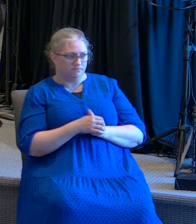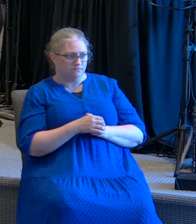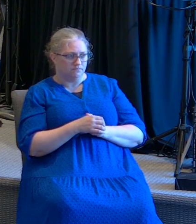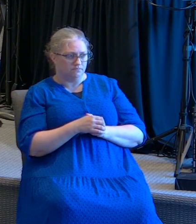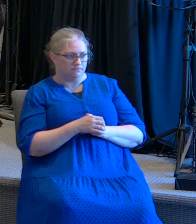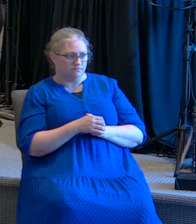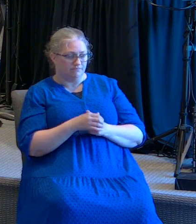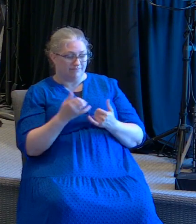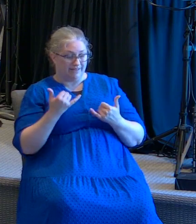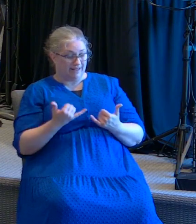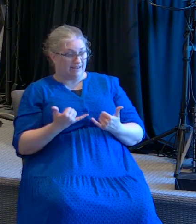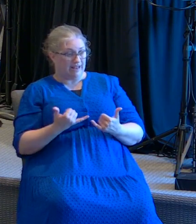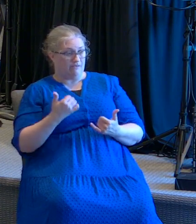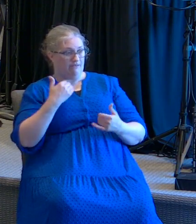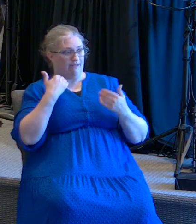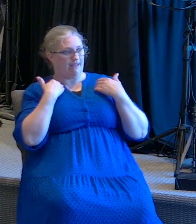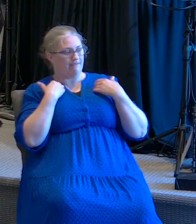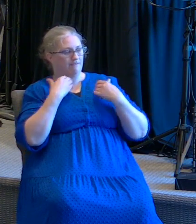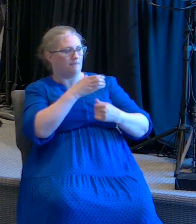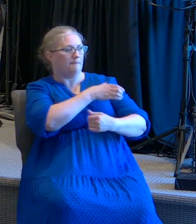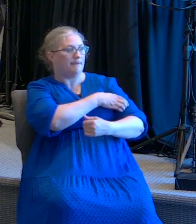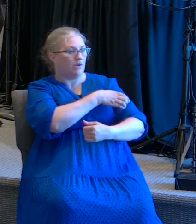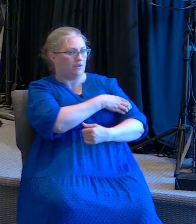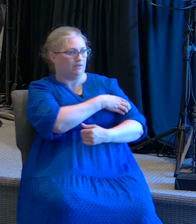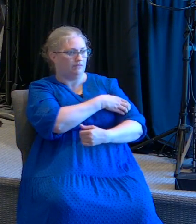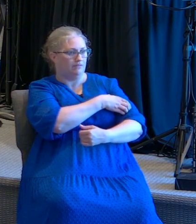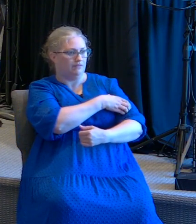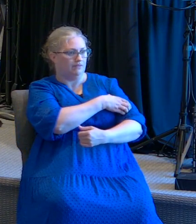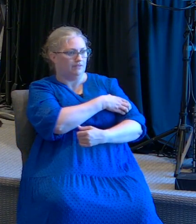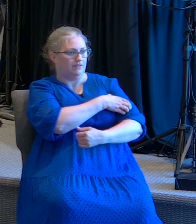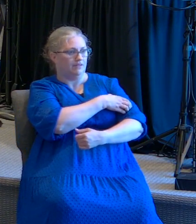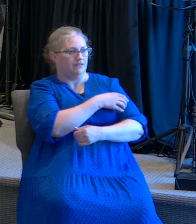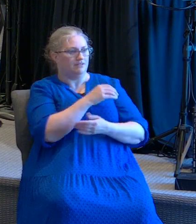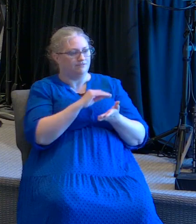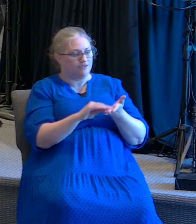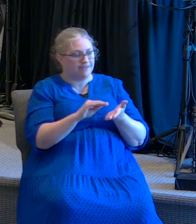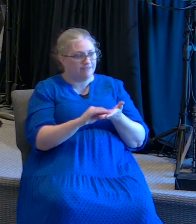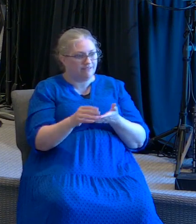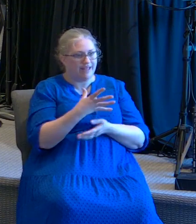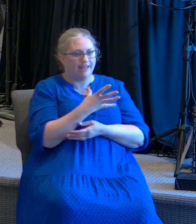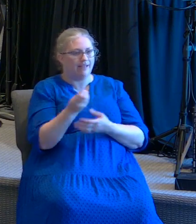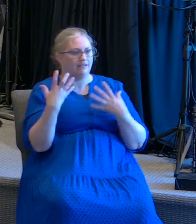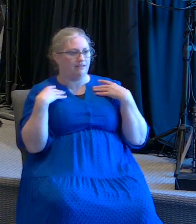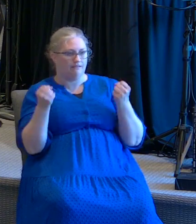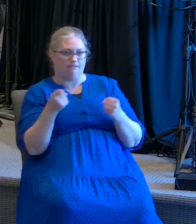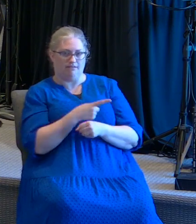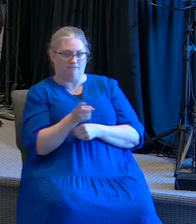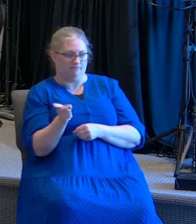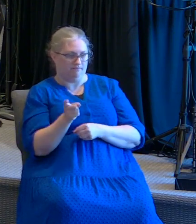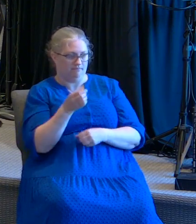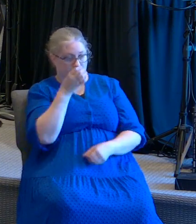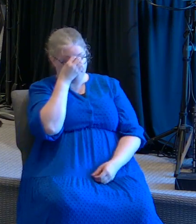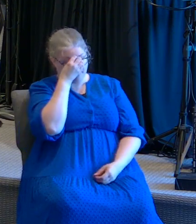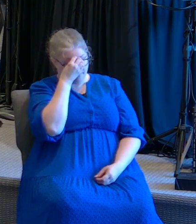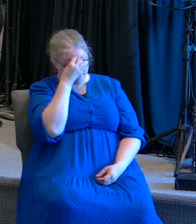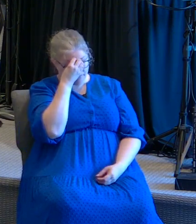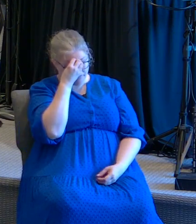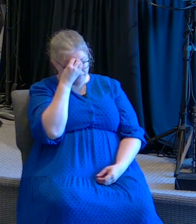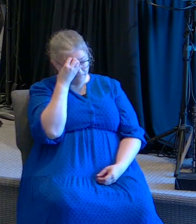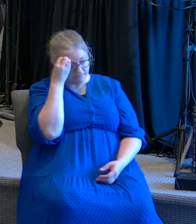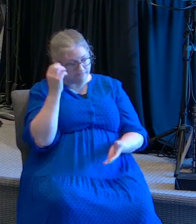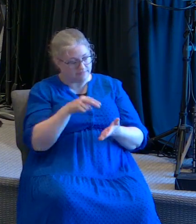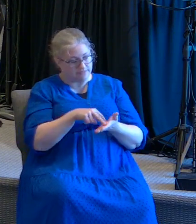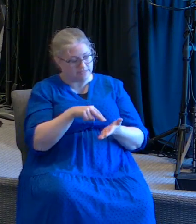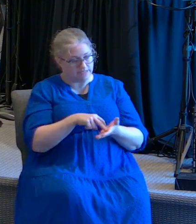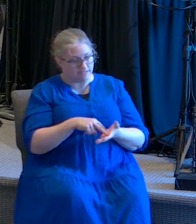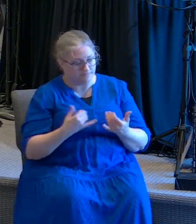and now i have the power to forgive them and heal them would you